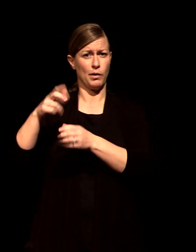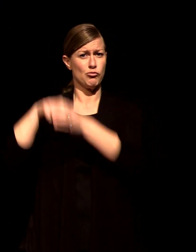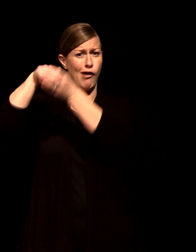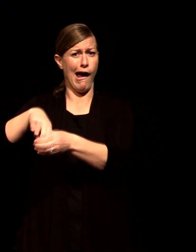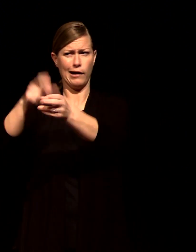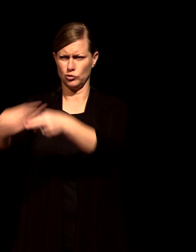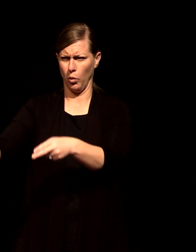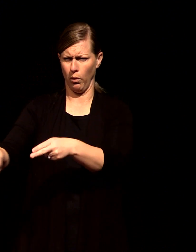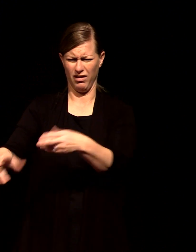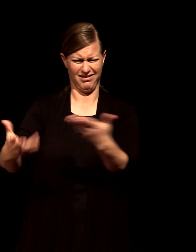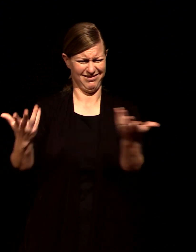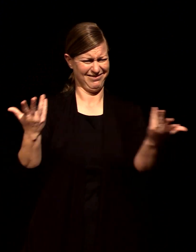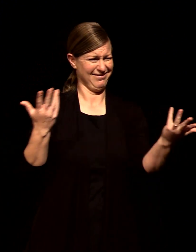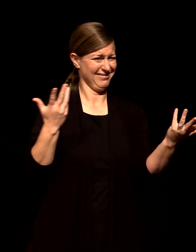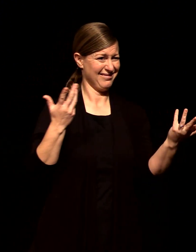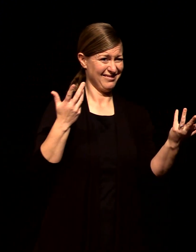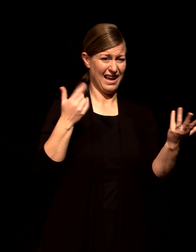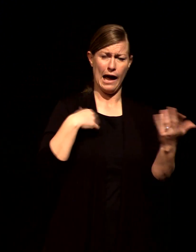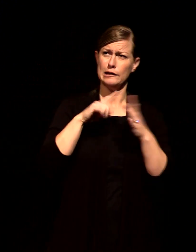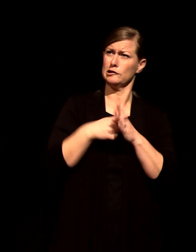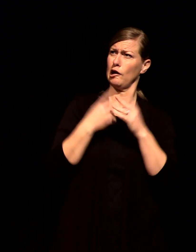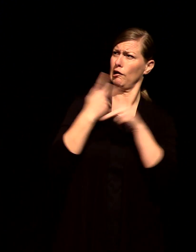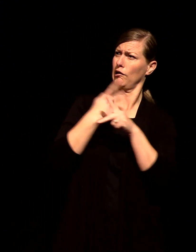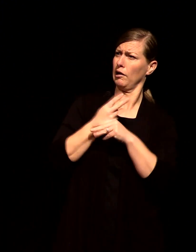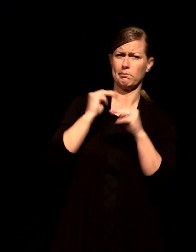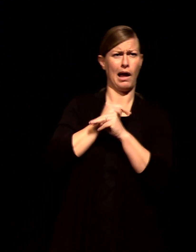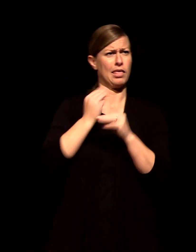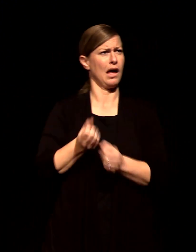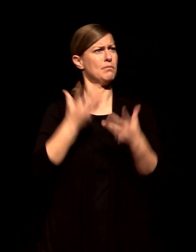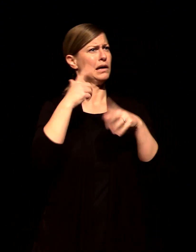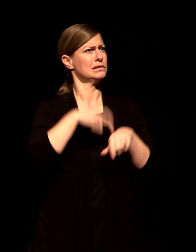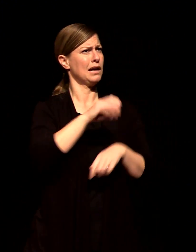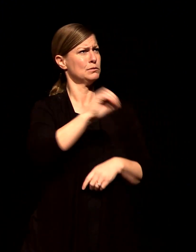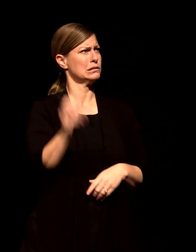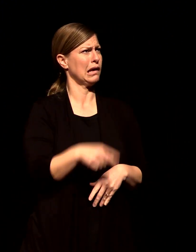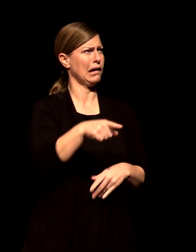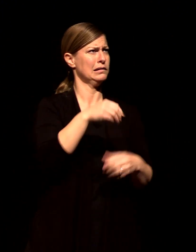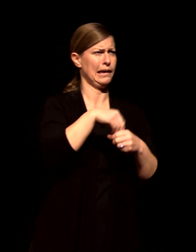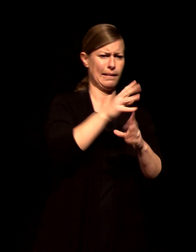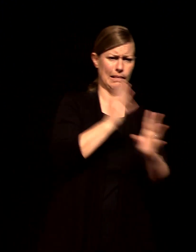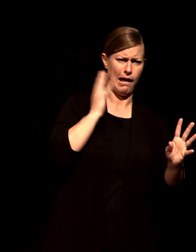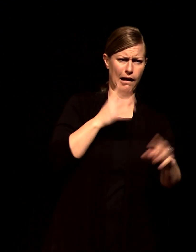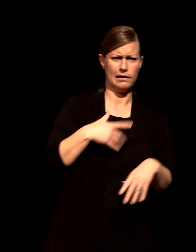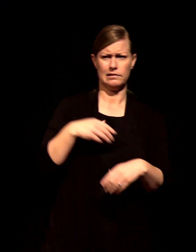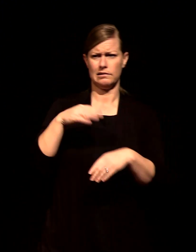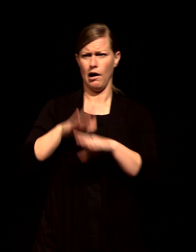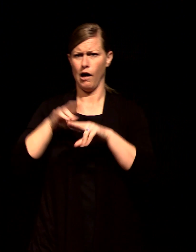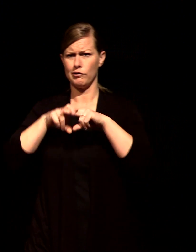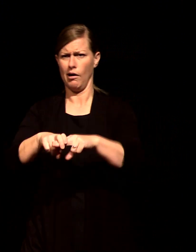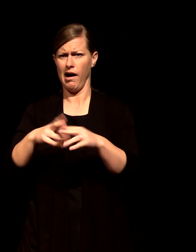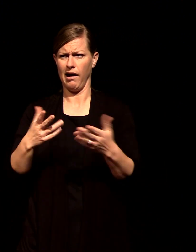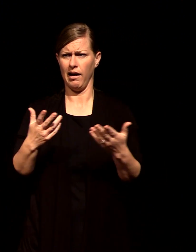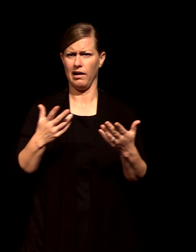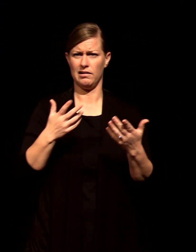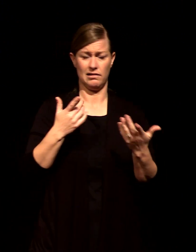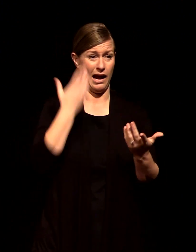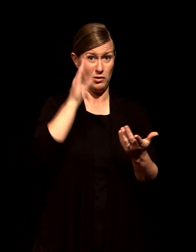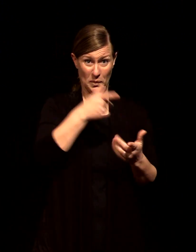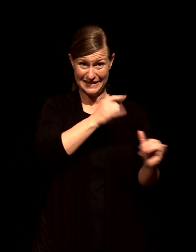scrooges I mean people in this place right because if my joy is being diminished I want people to know that we spent two hours and 20 minutes